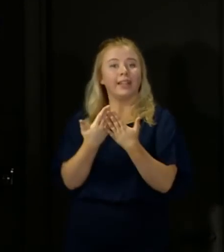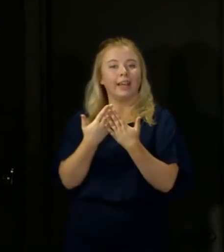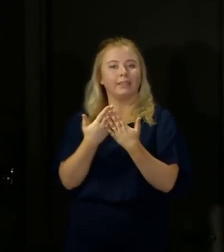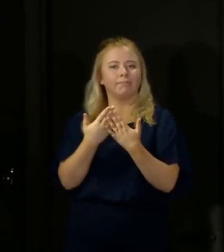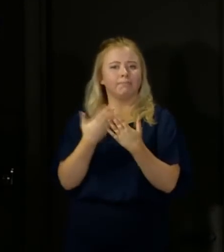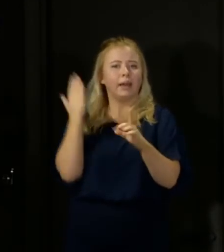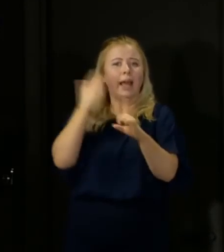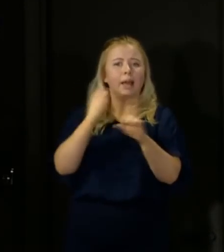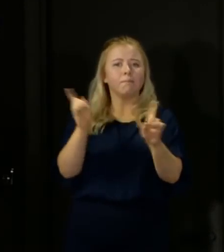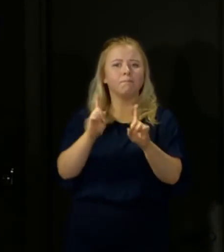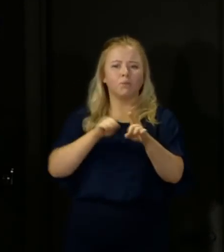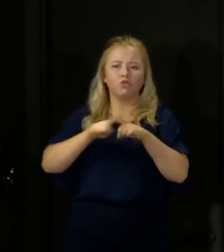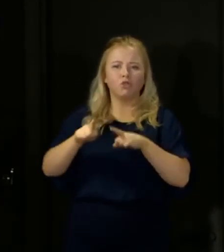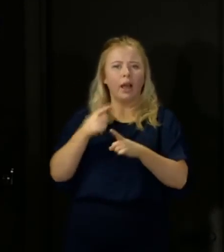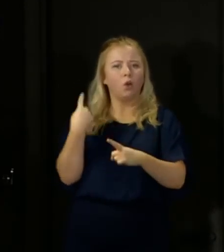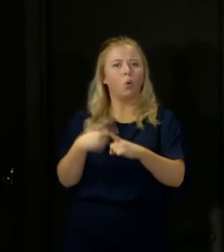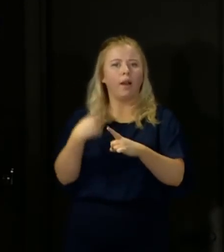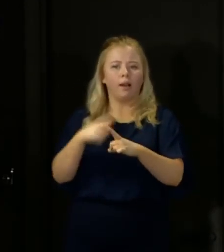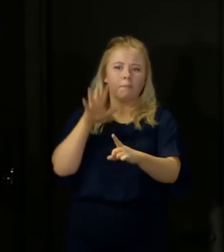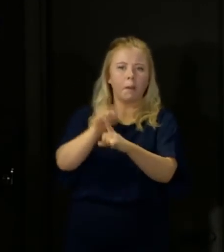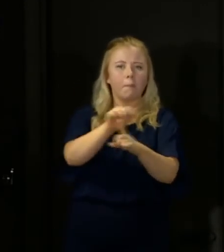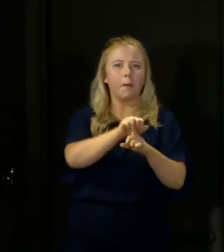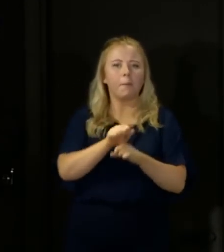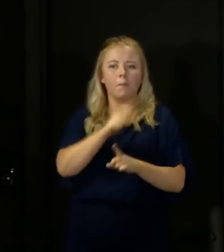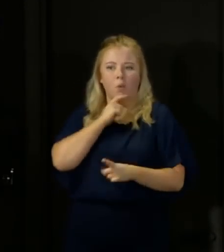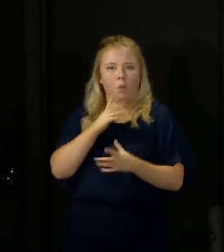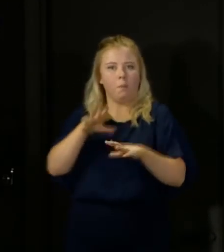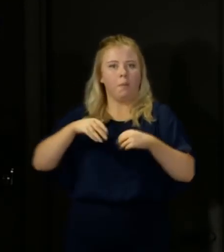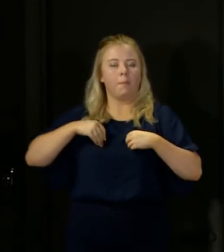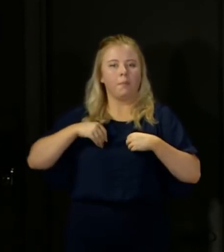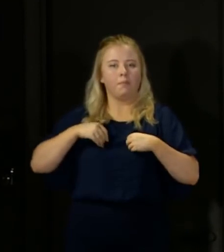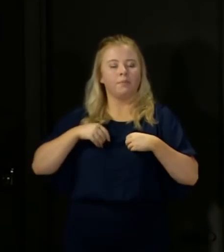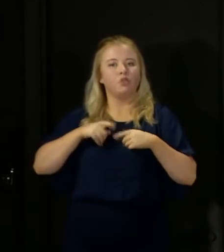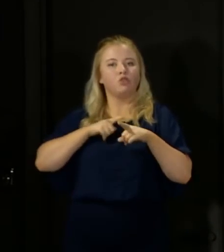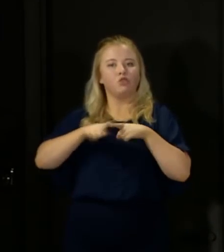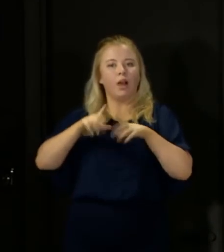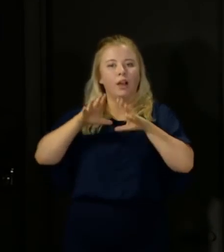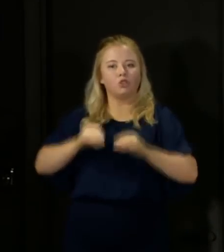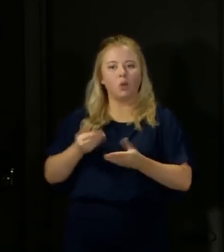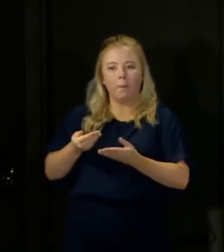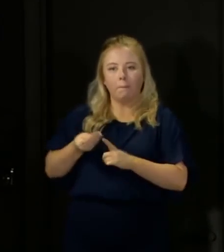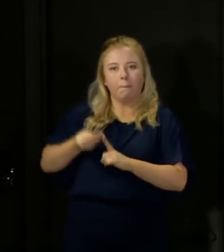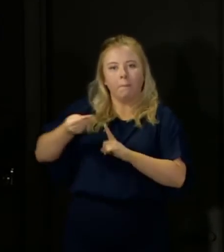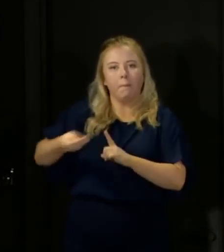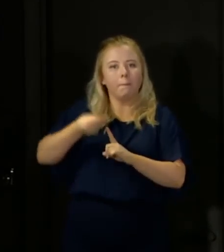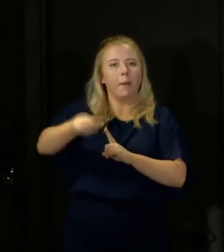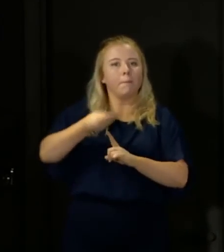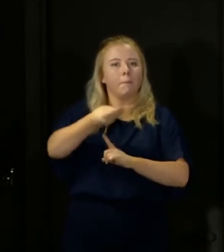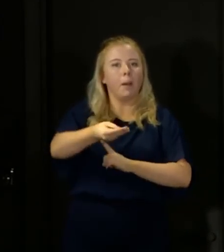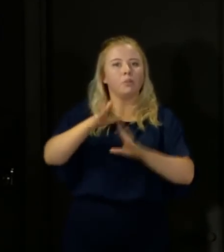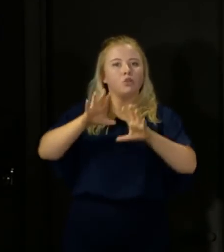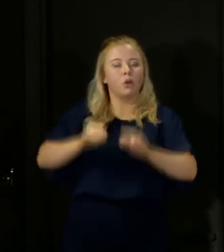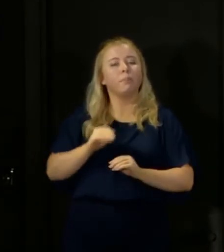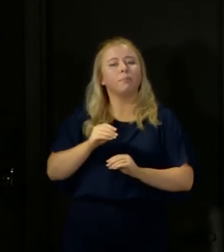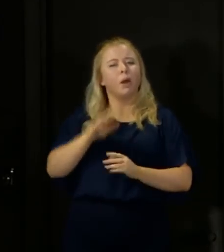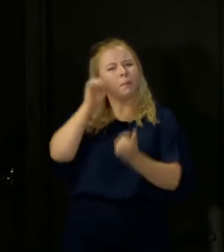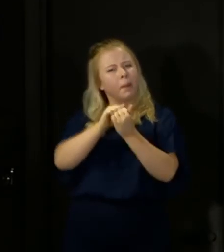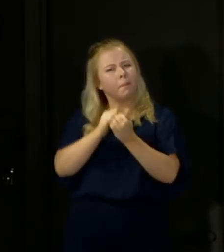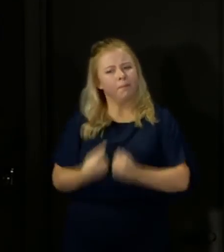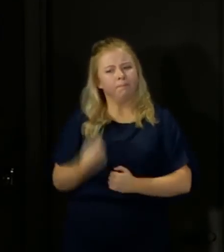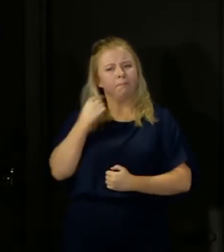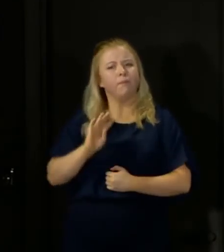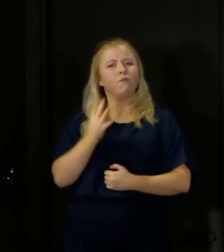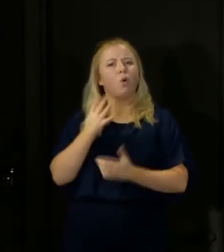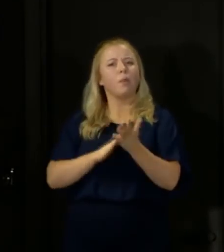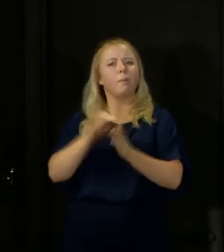cases of the virus and then act to break the chains of transmission. You may recall that on the 4th of May, we published our